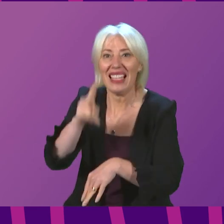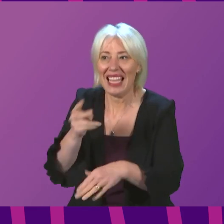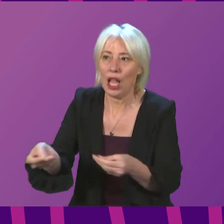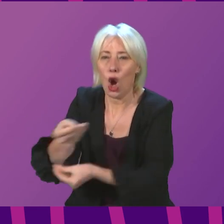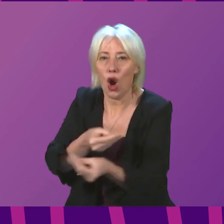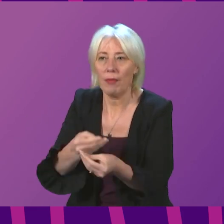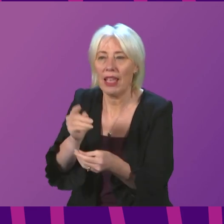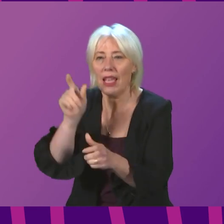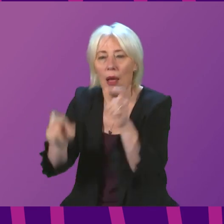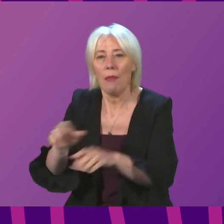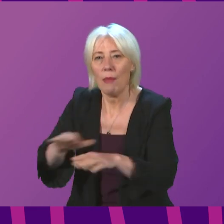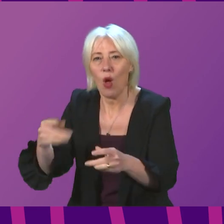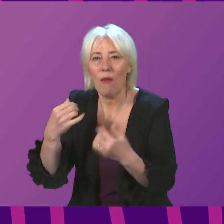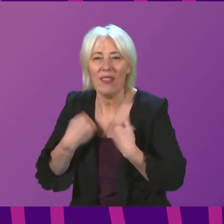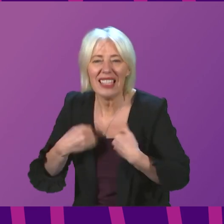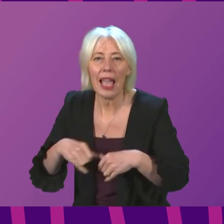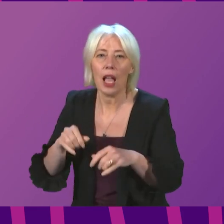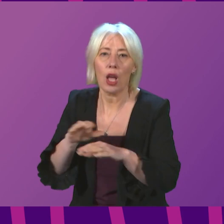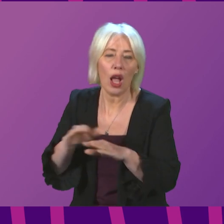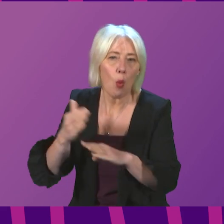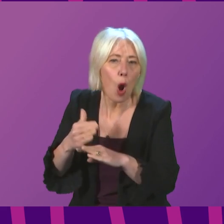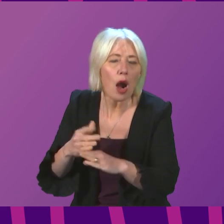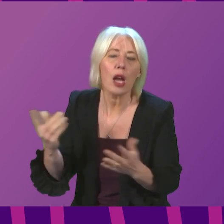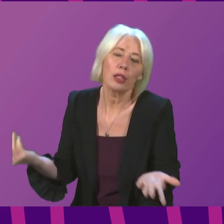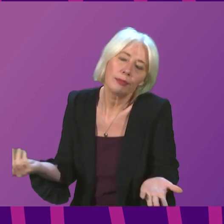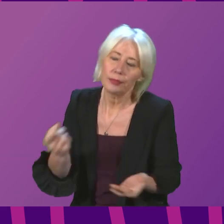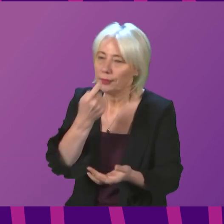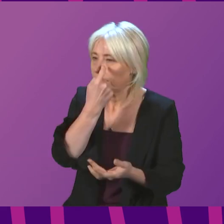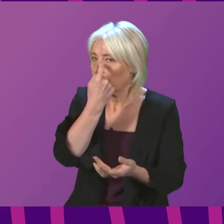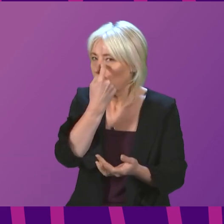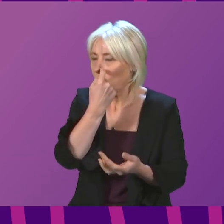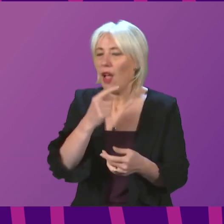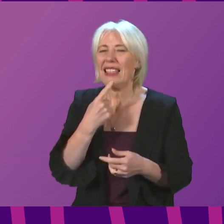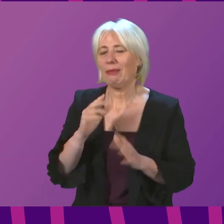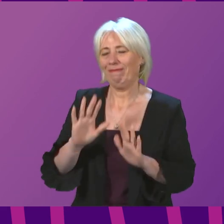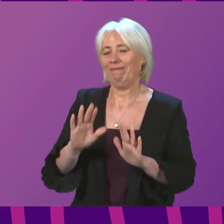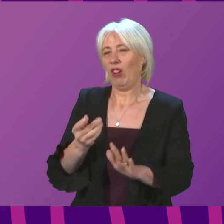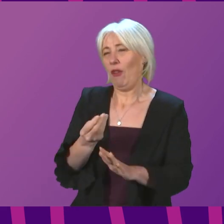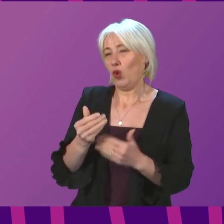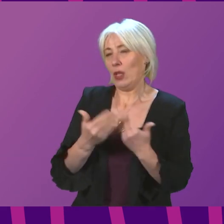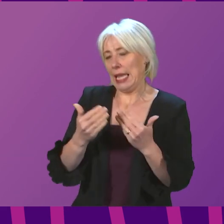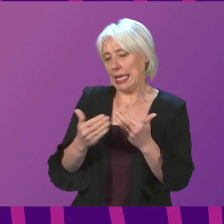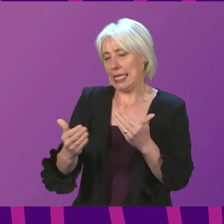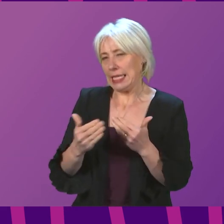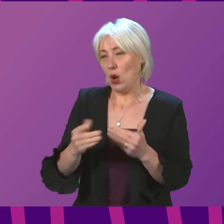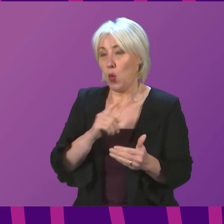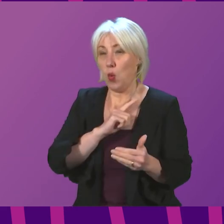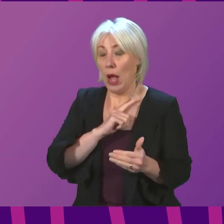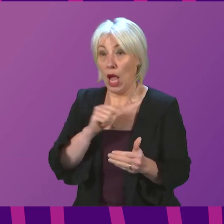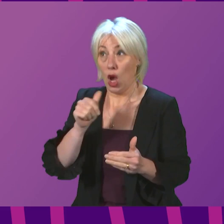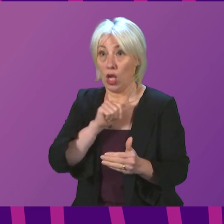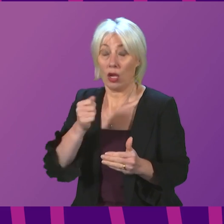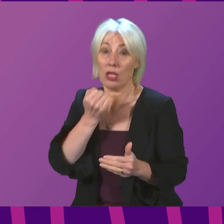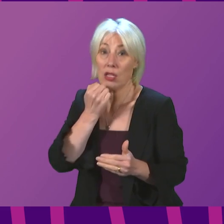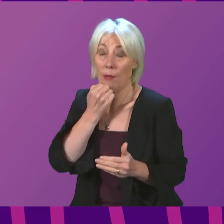term. So, we need to get this right. Why do I say that we are still taking a few more days? Because we have a very rapidly